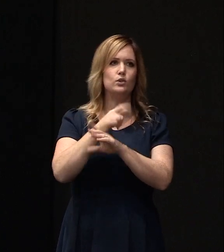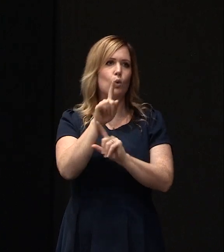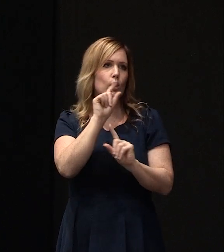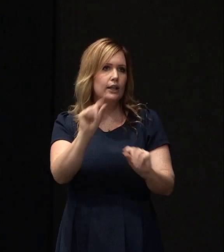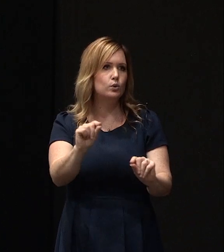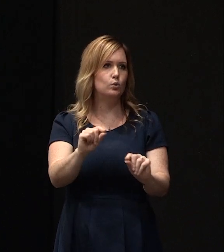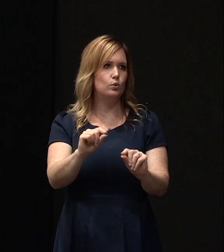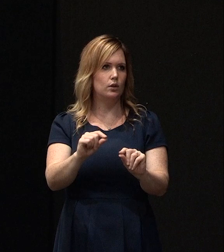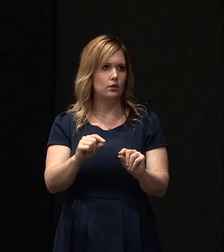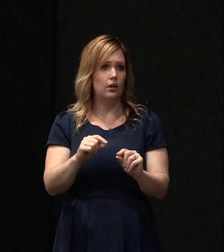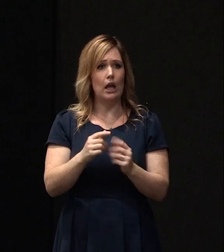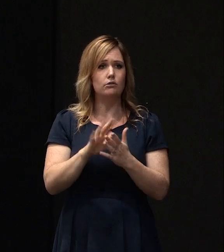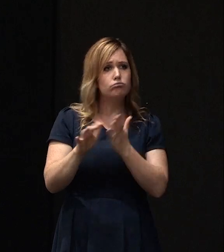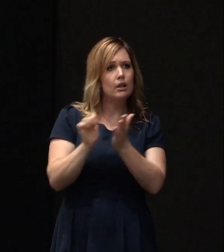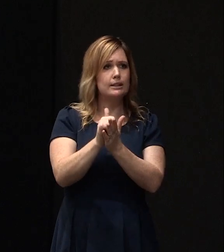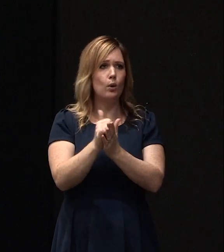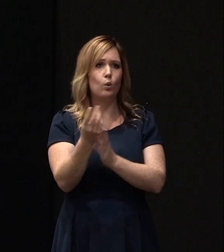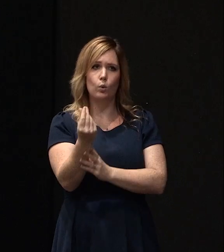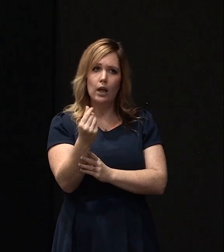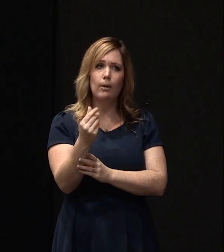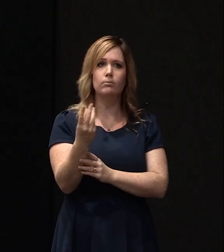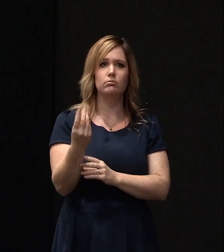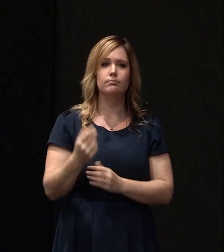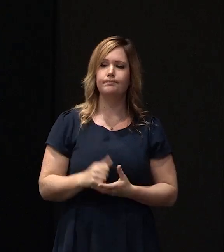now at a reasonable and economic price. Good.